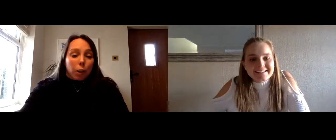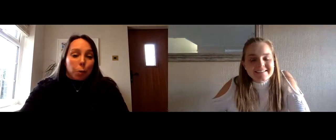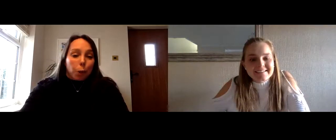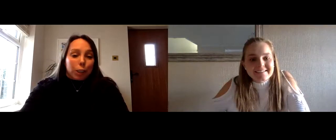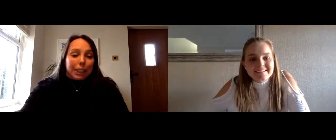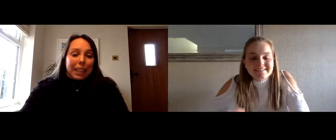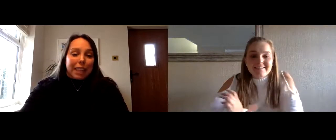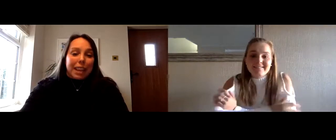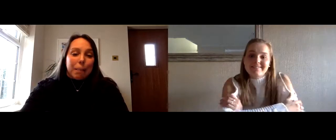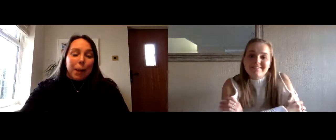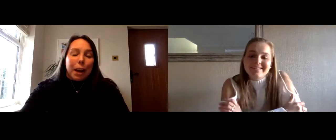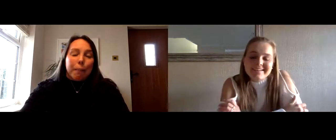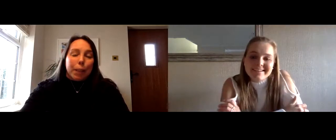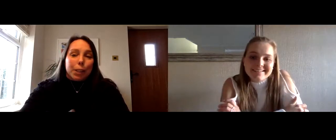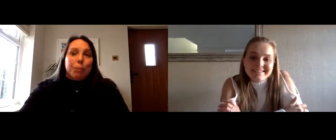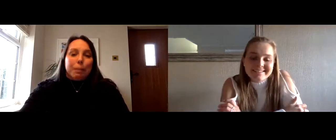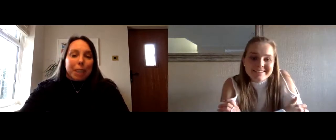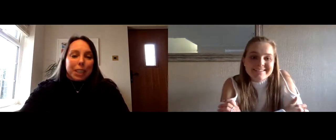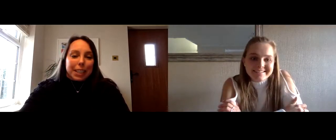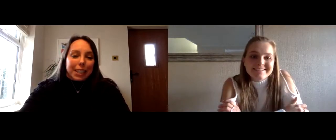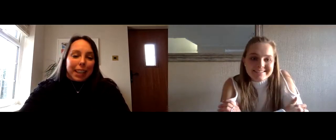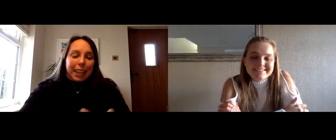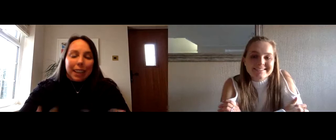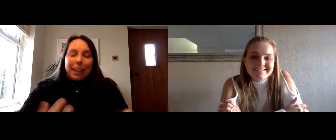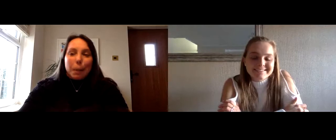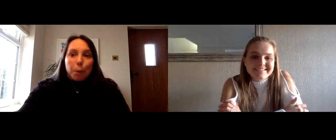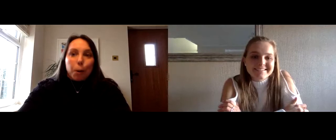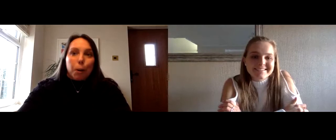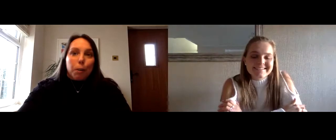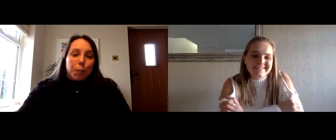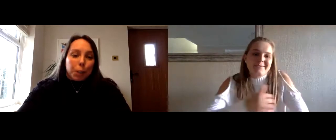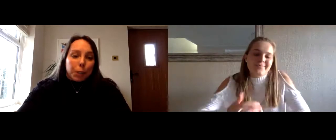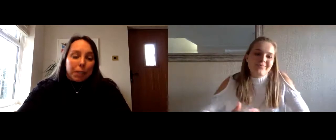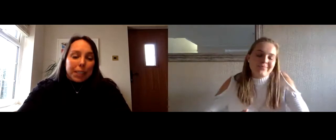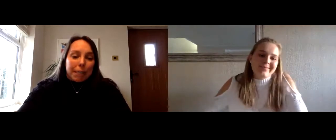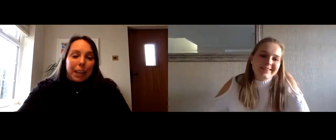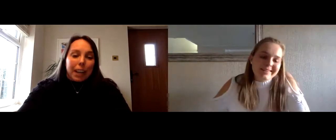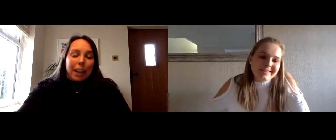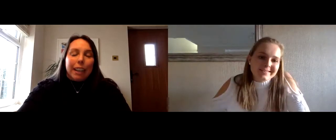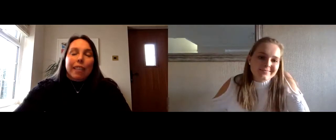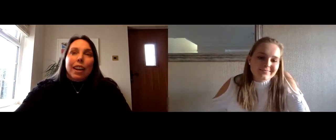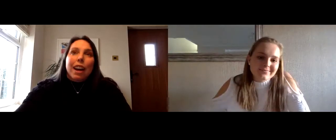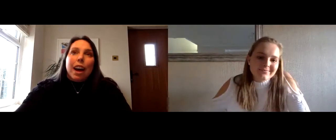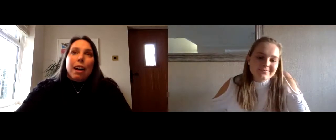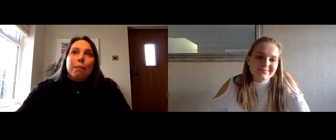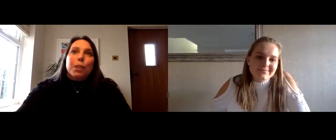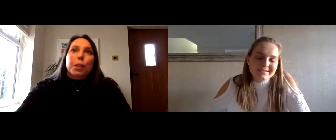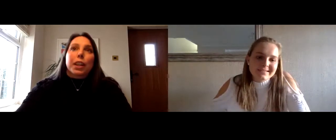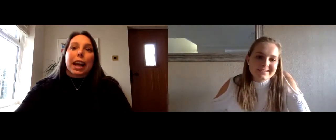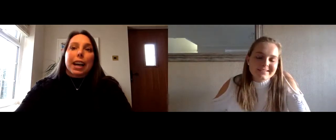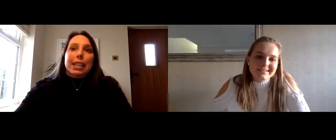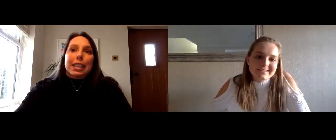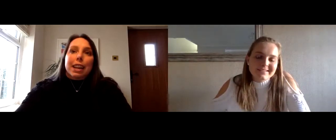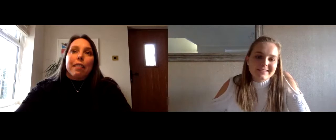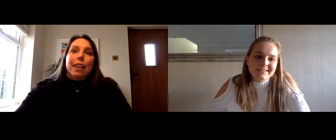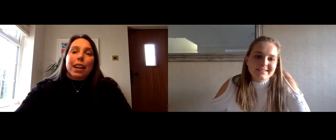only ever got to watch on tv but because it was in manchester they they brought her up so she got to come and see me live um so